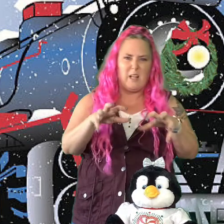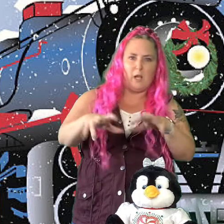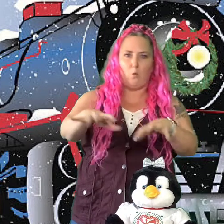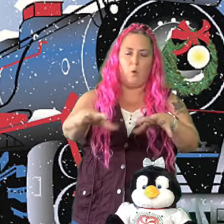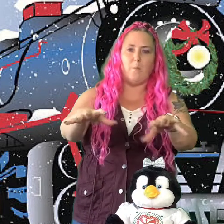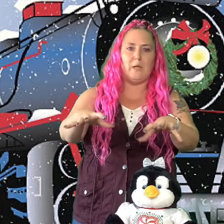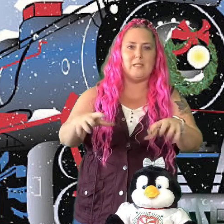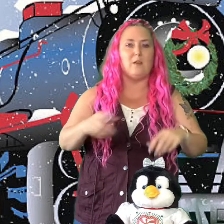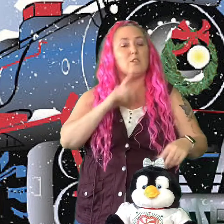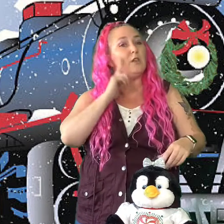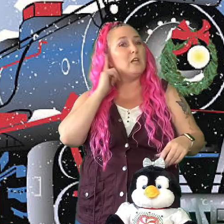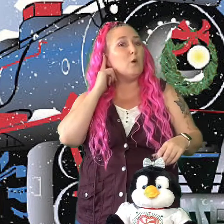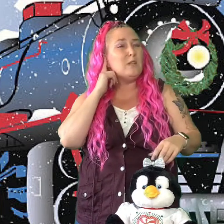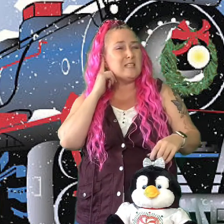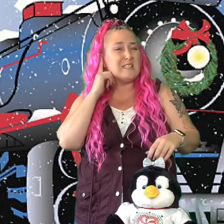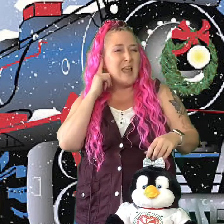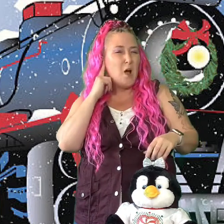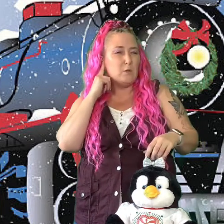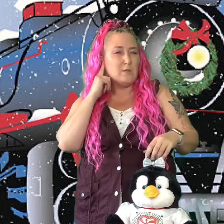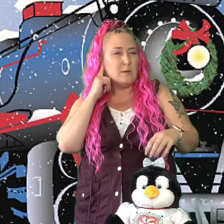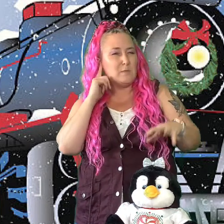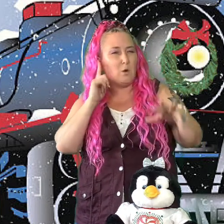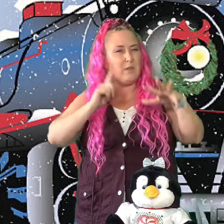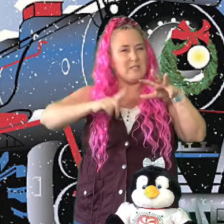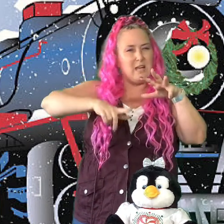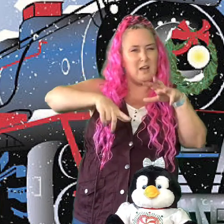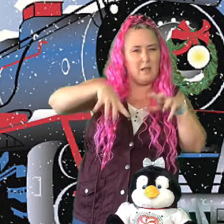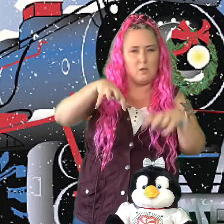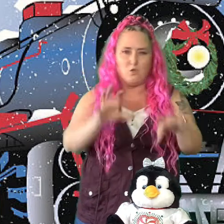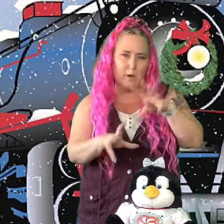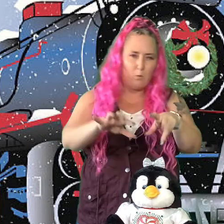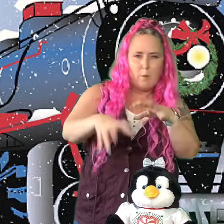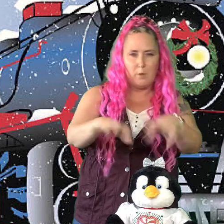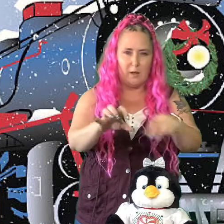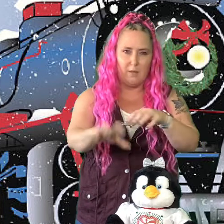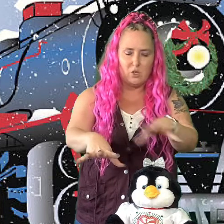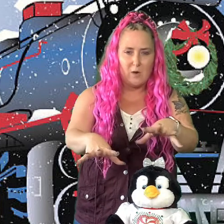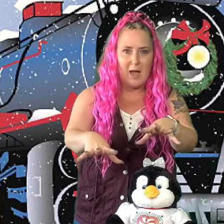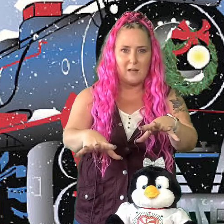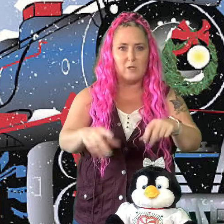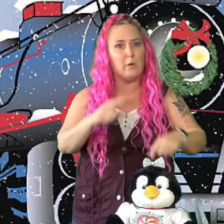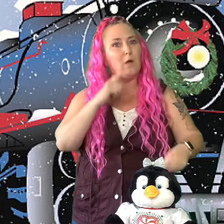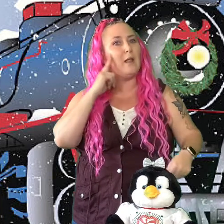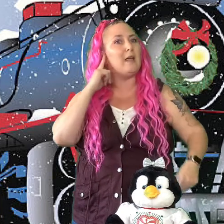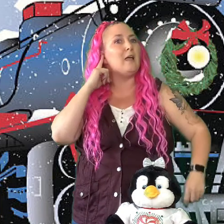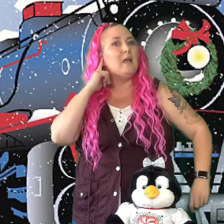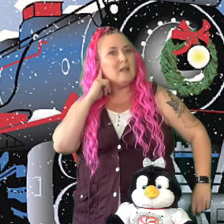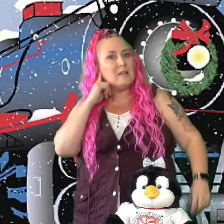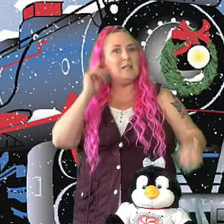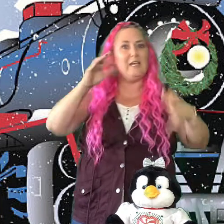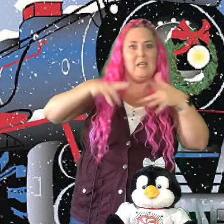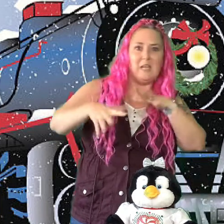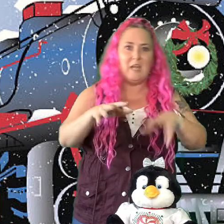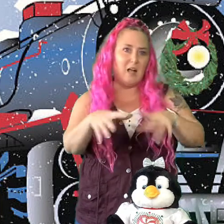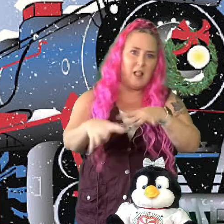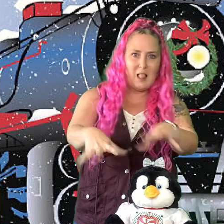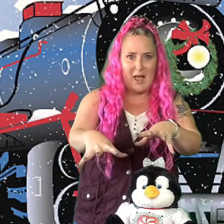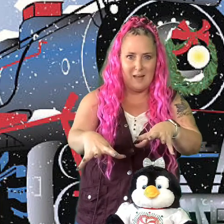like a rumbling sound. So they know it's a sound of some sort that's kind of like the train rumbling on the track. So we go like clickety-clack